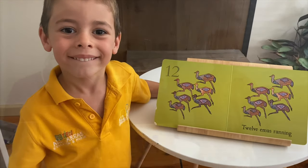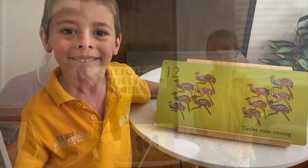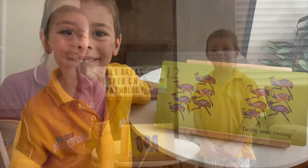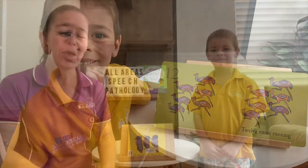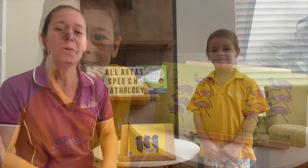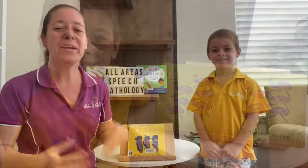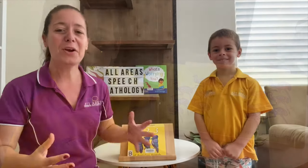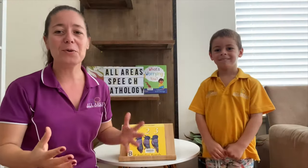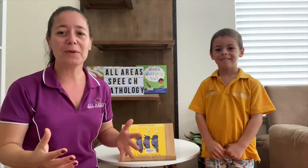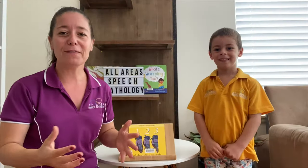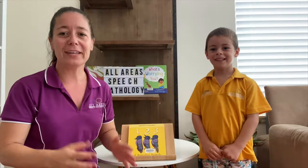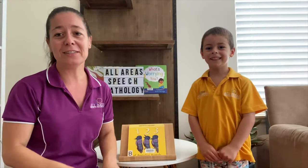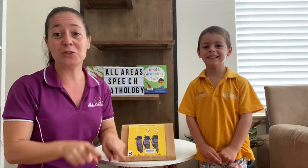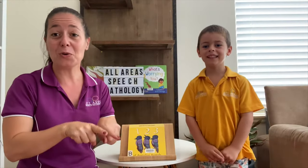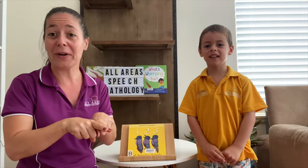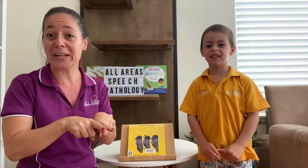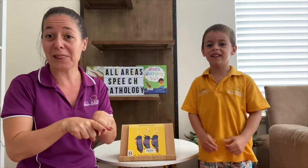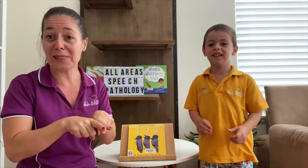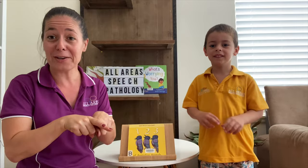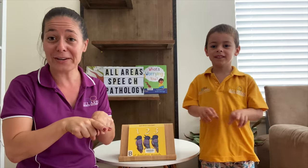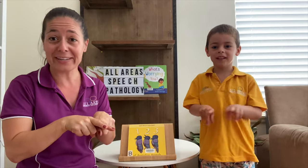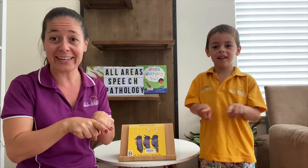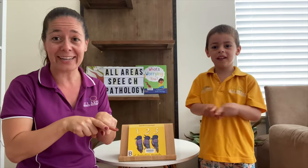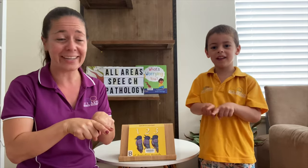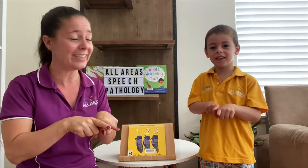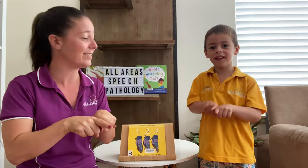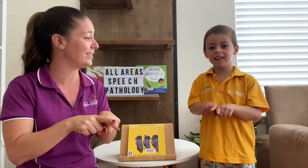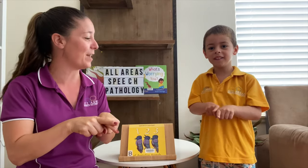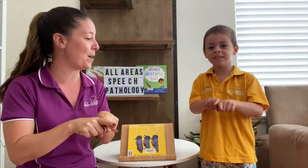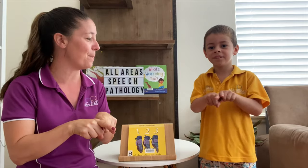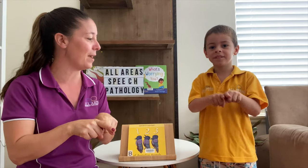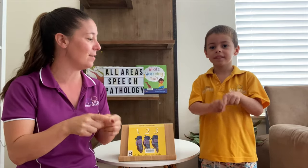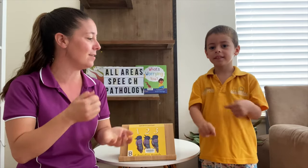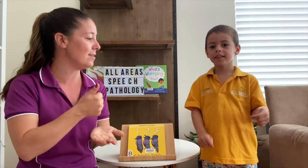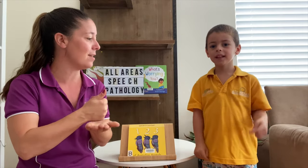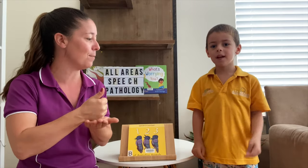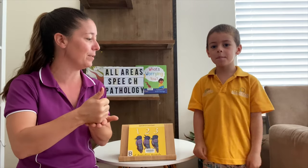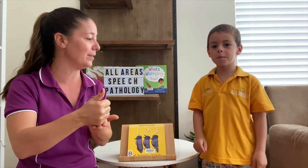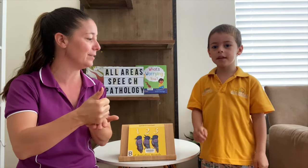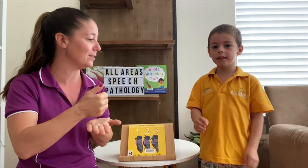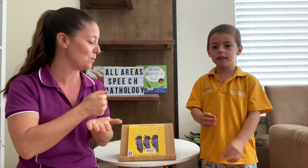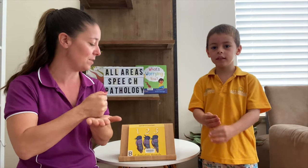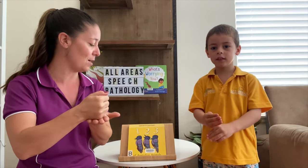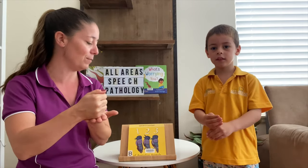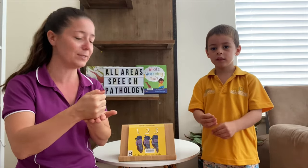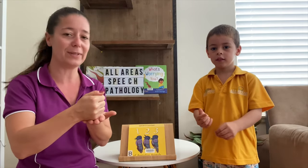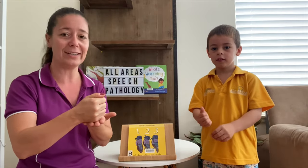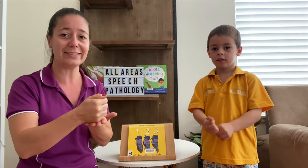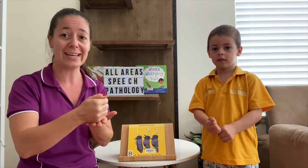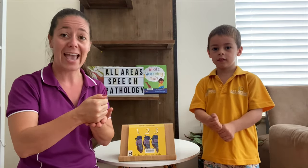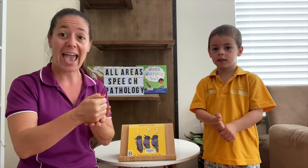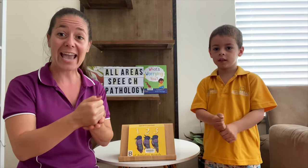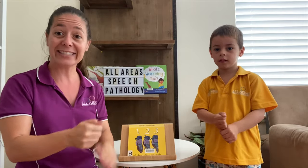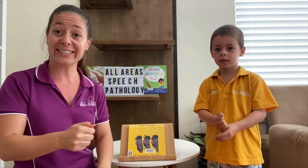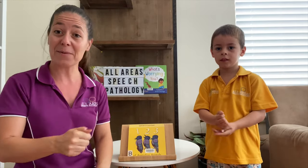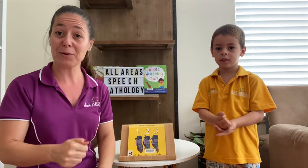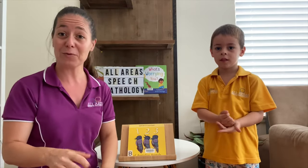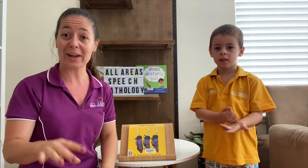we hope you've enjoyed learning some numbers or numbers with us and some great